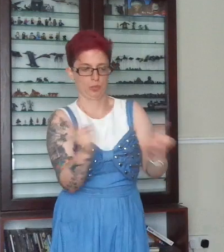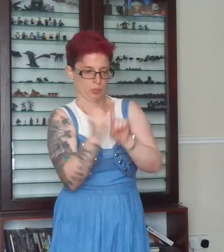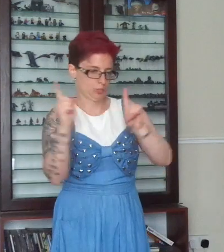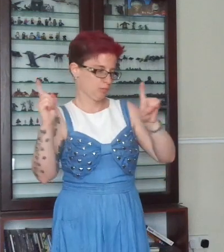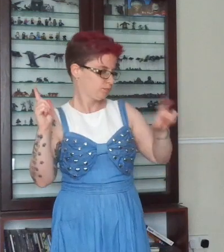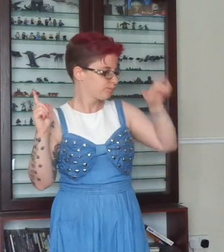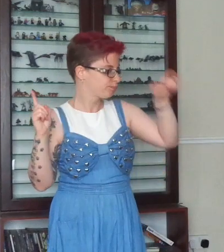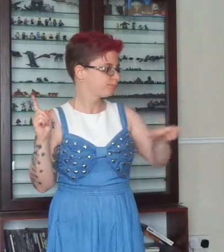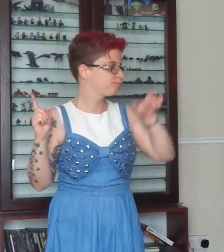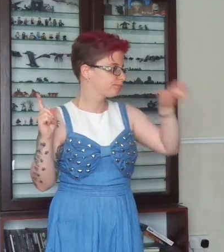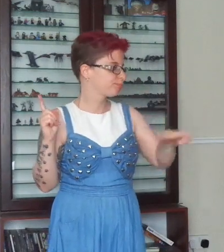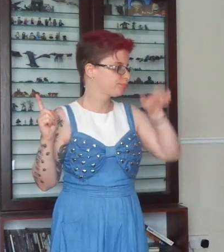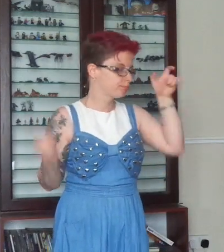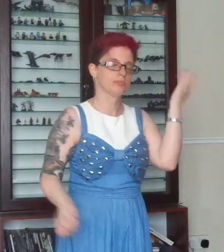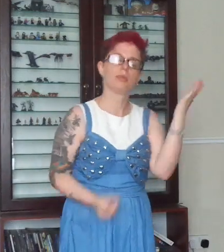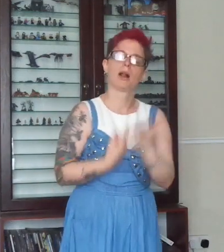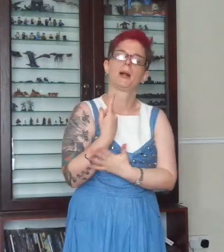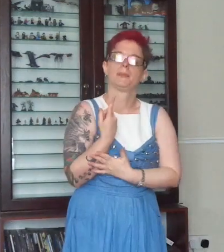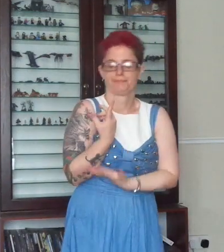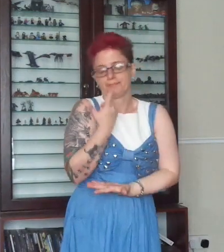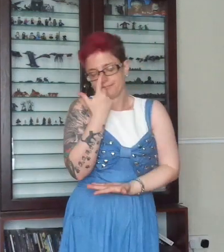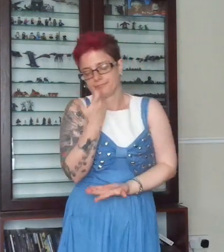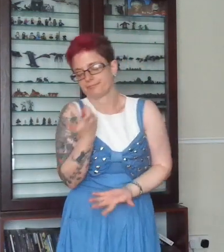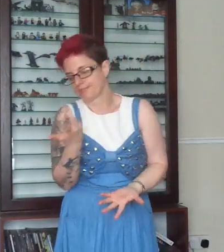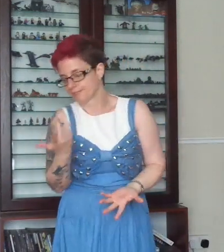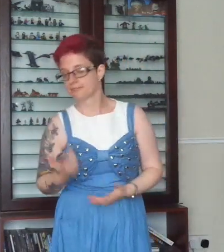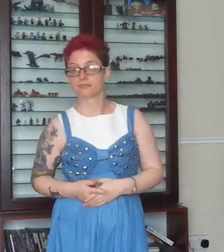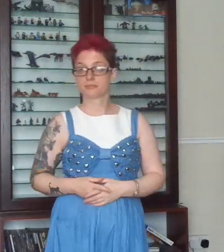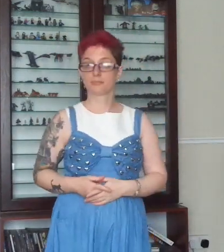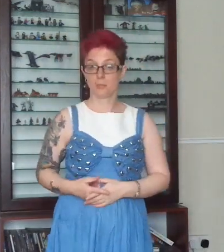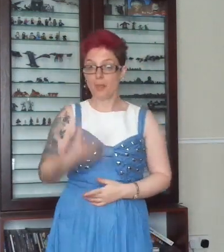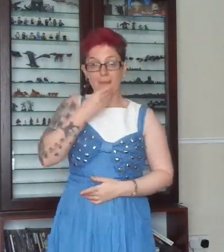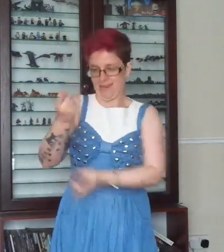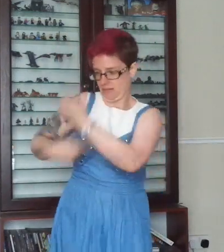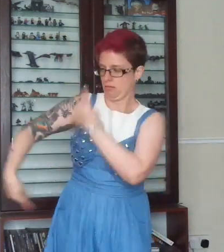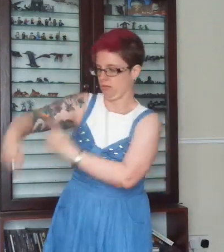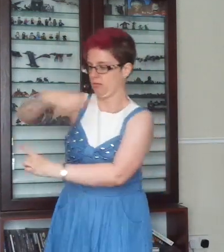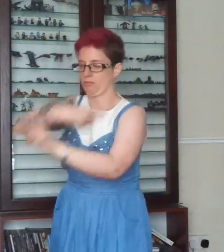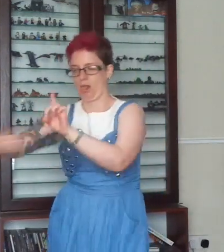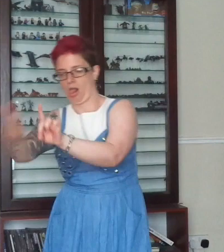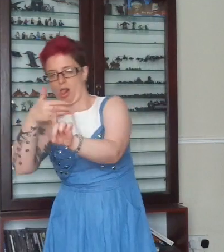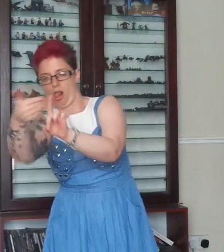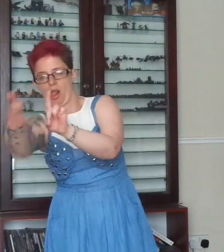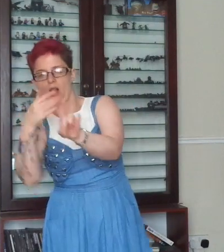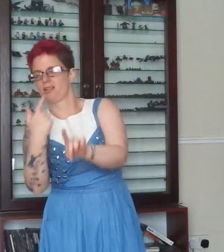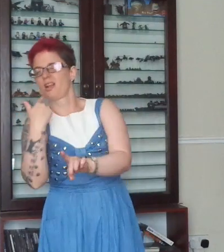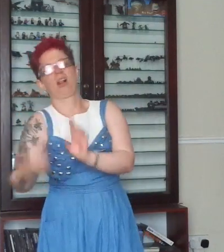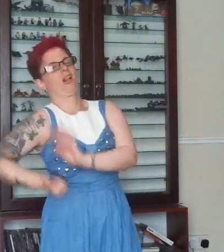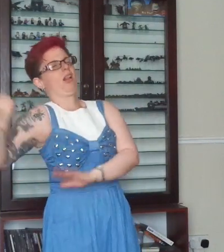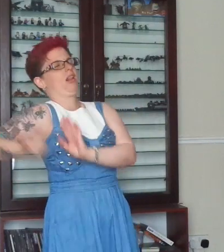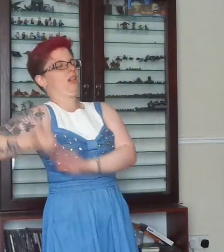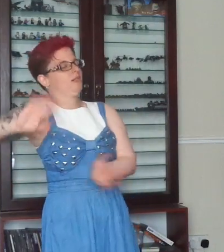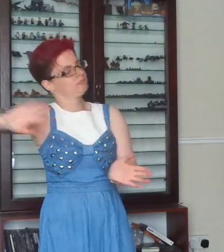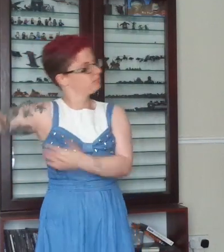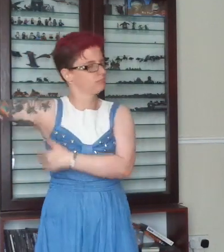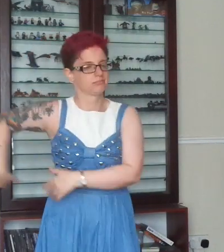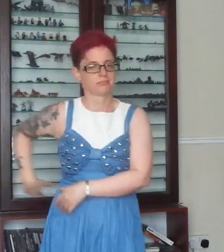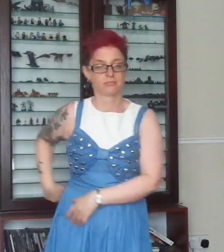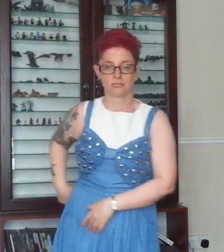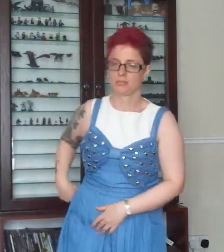birds that don't rise So you can tell the heroes, go hide, my sense of wonder's just